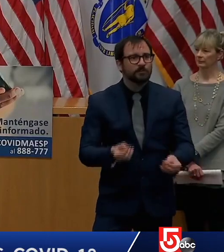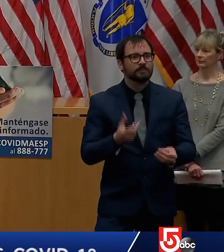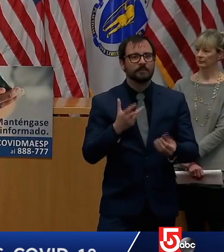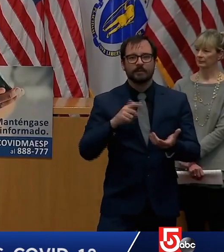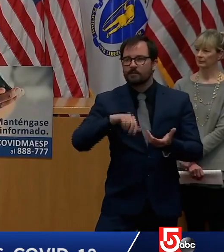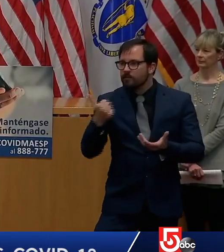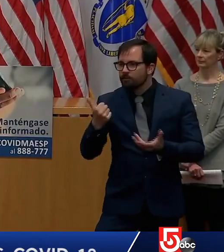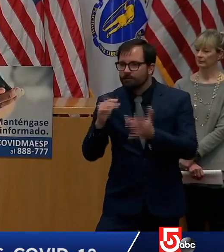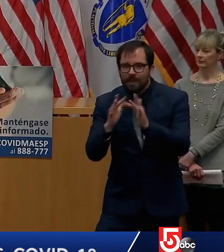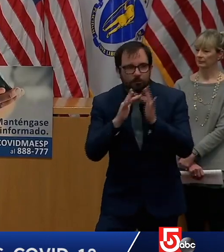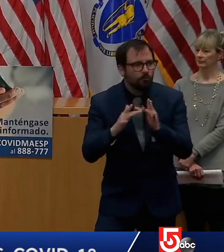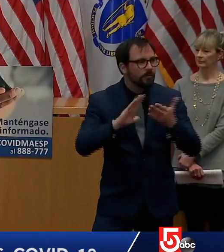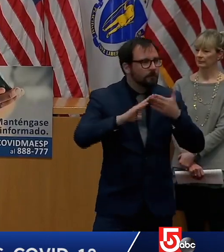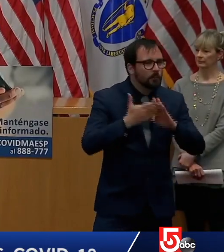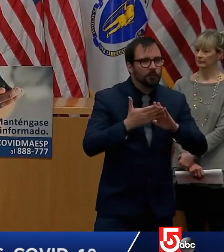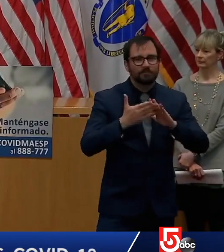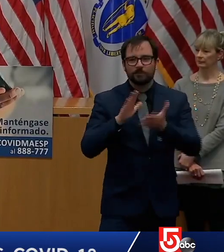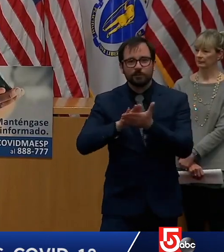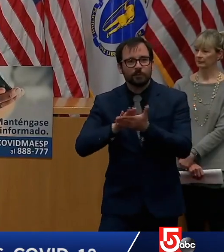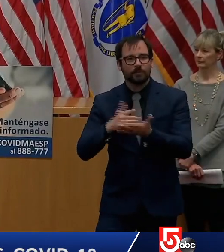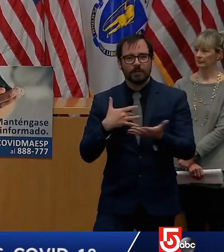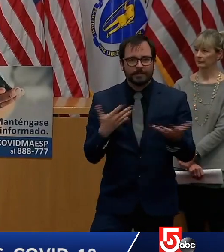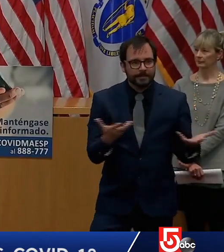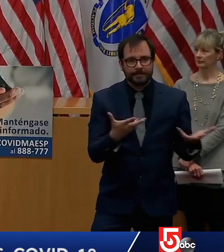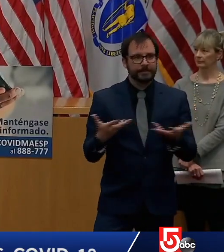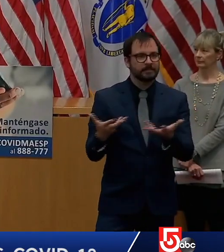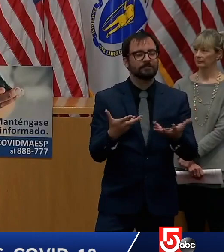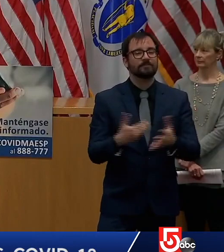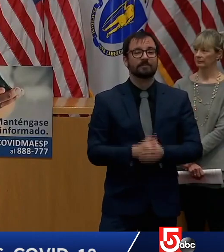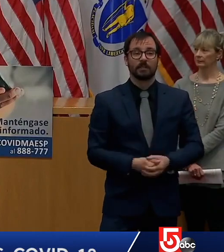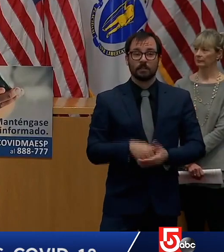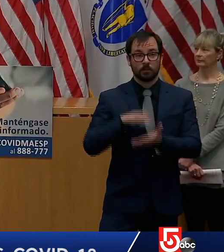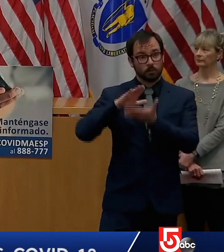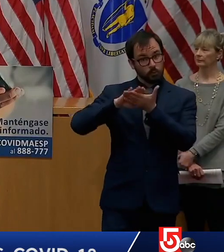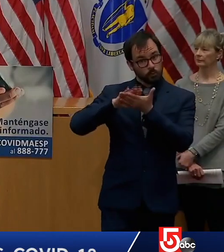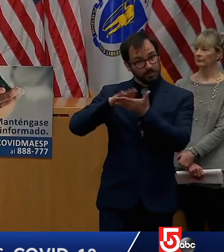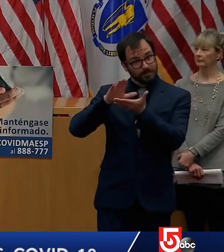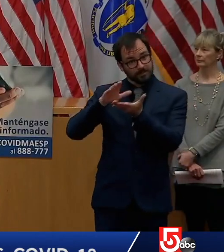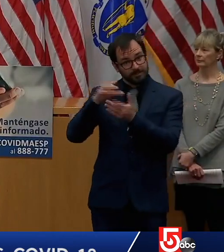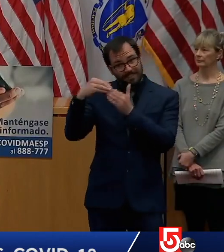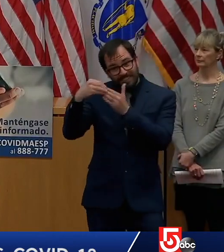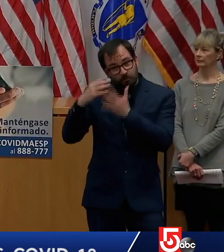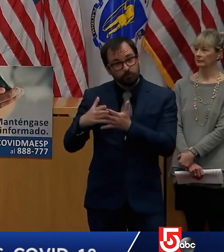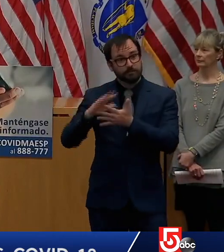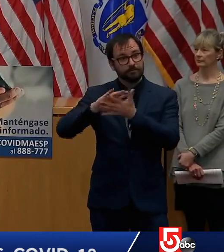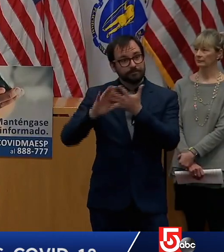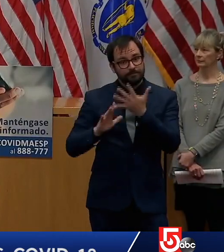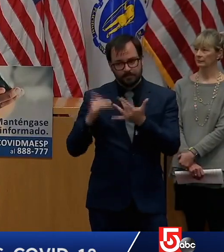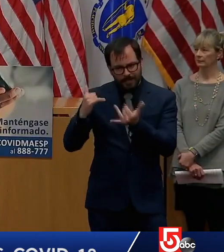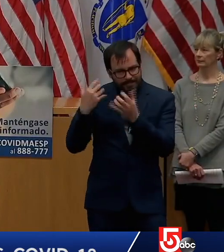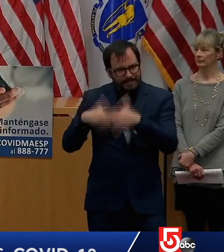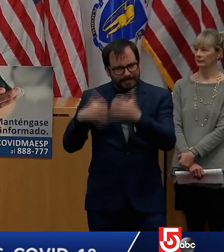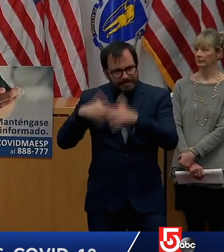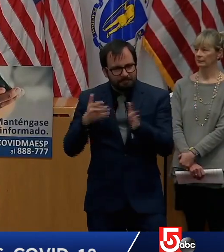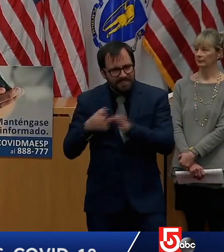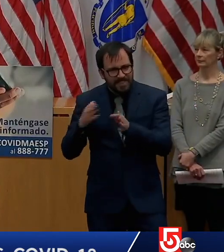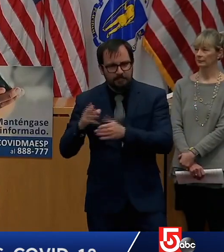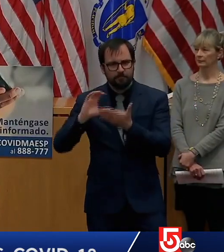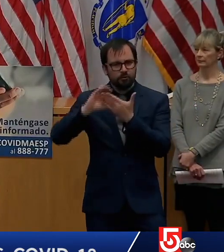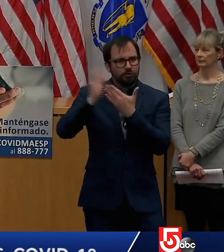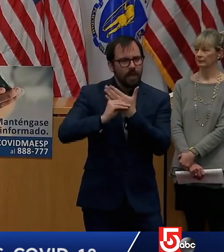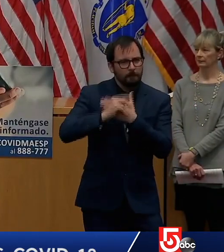teachers have worked hard to create curriculums and materials and to help their students keep learning at home under these very difficult